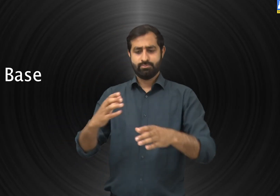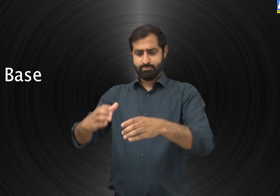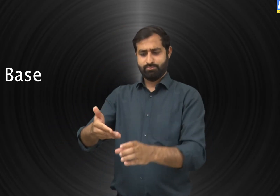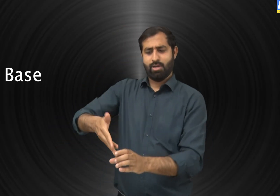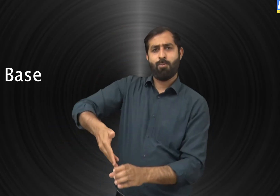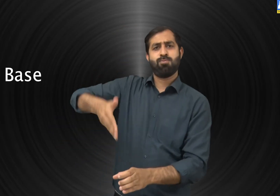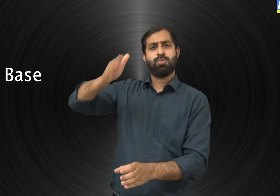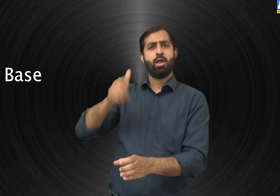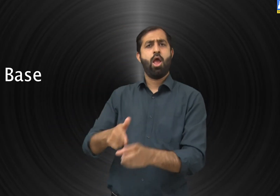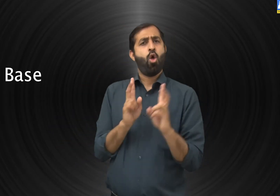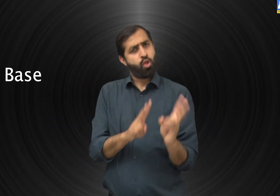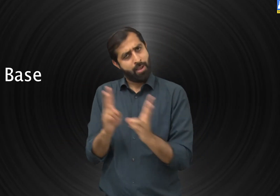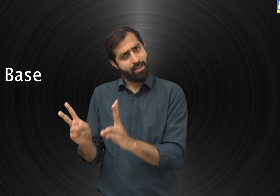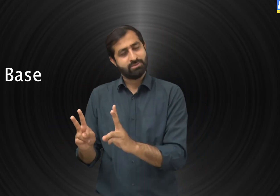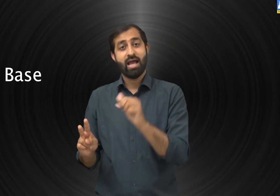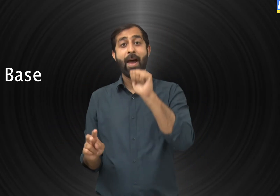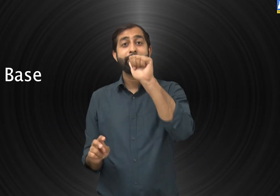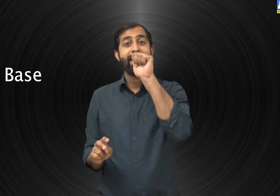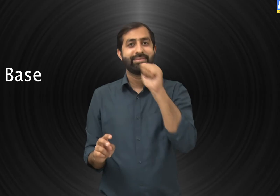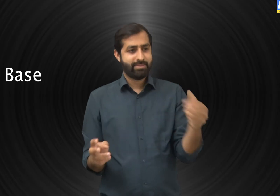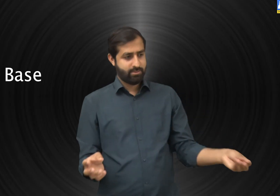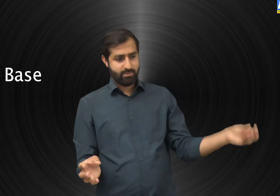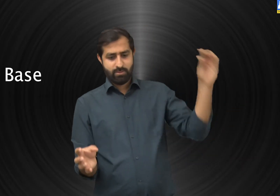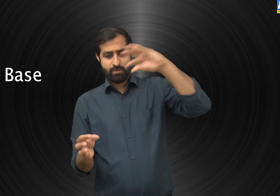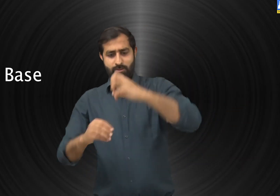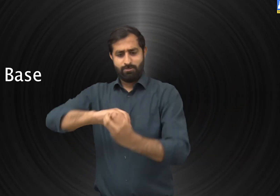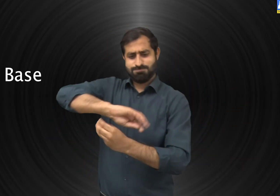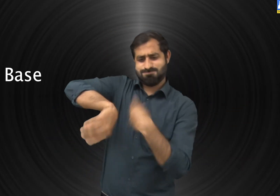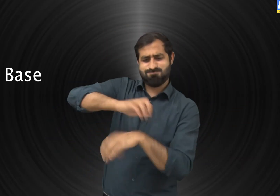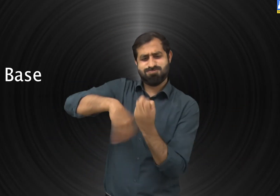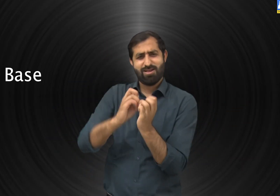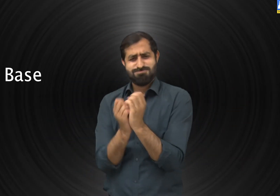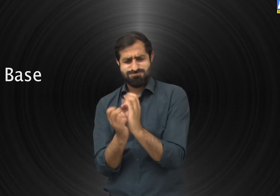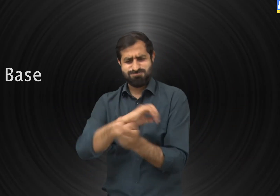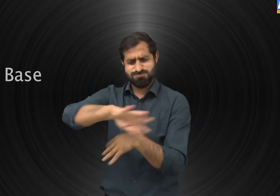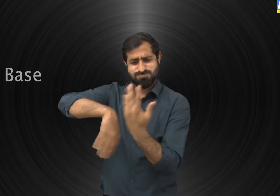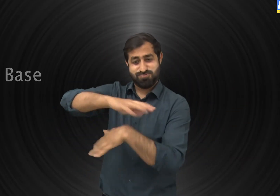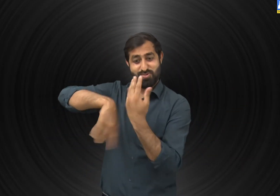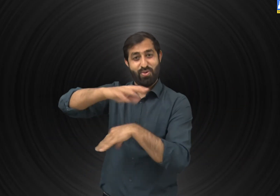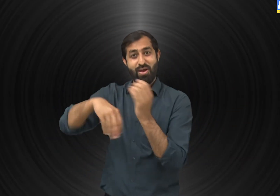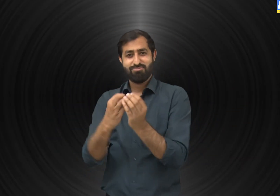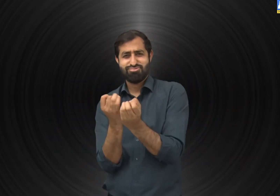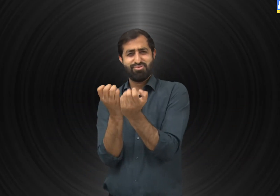So the substance which when added to water produces hydroxide ions